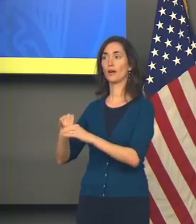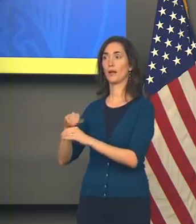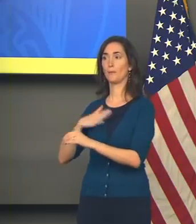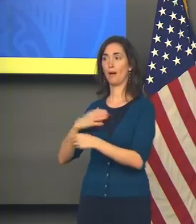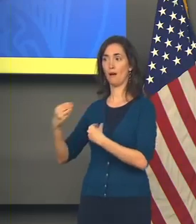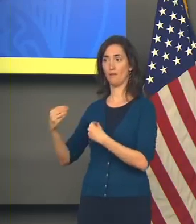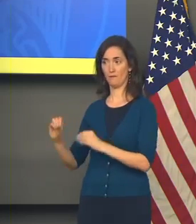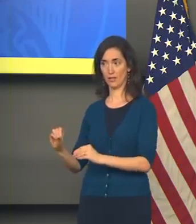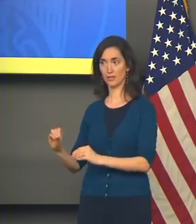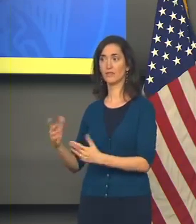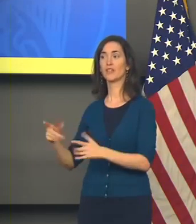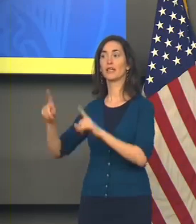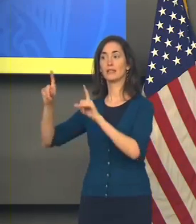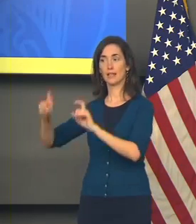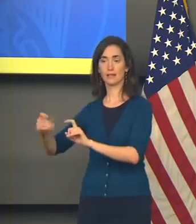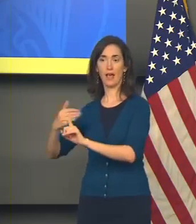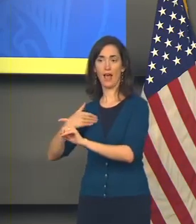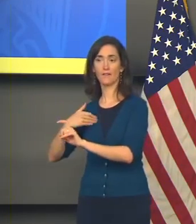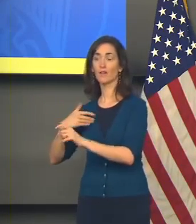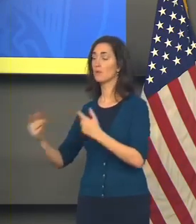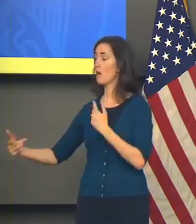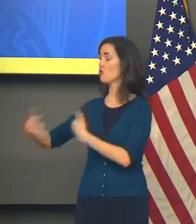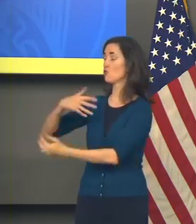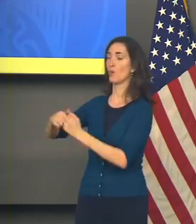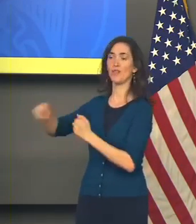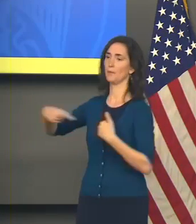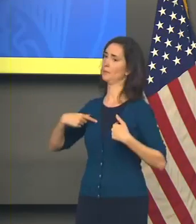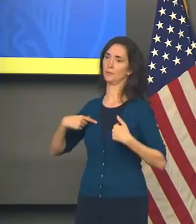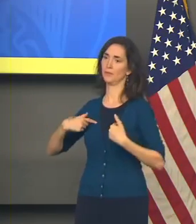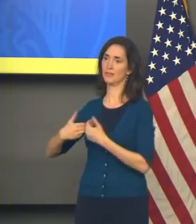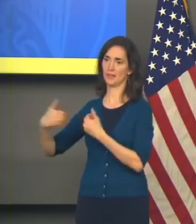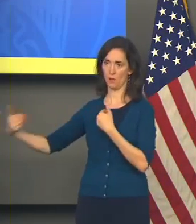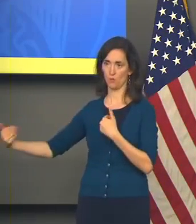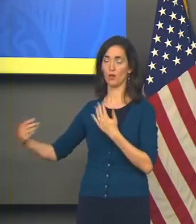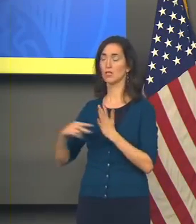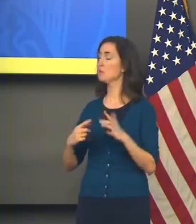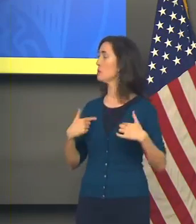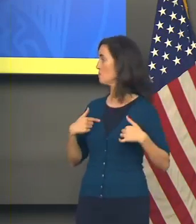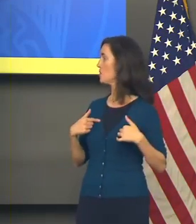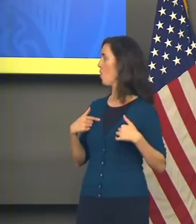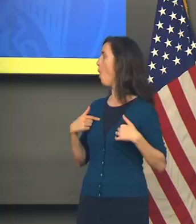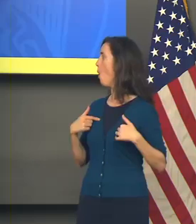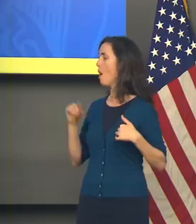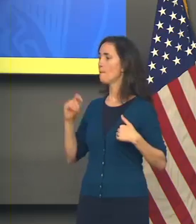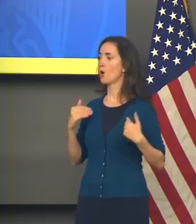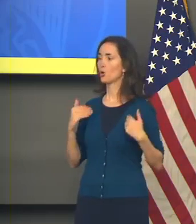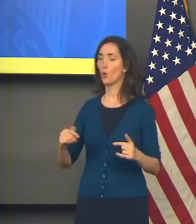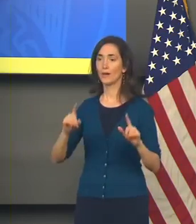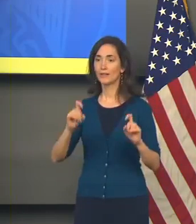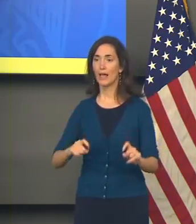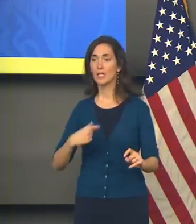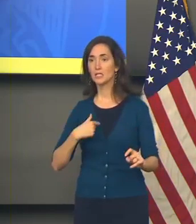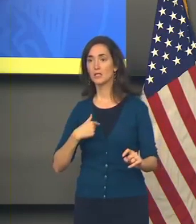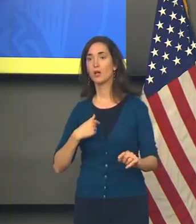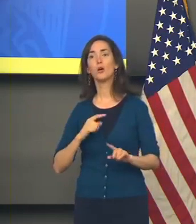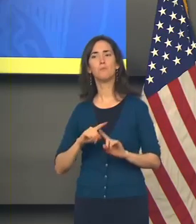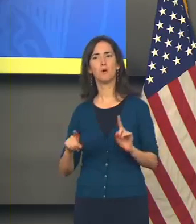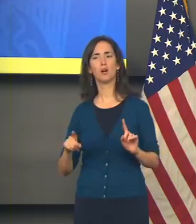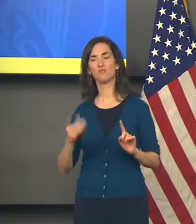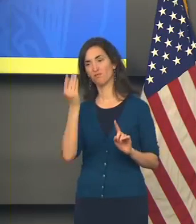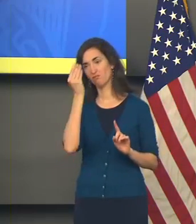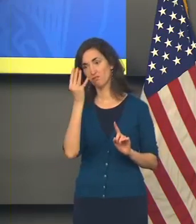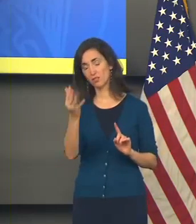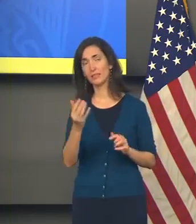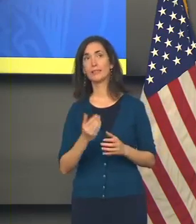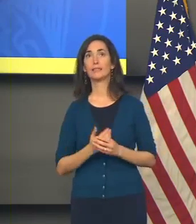office who tested positive. I wasn't a close contact, so it didn't prompt that I be tested. But I will tell